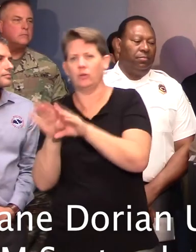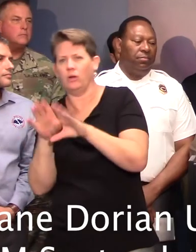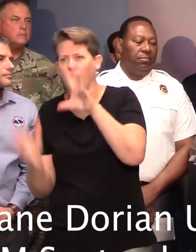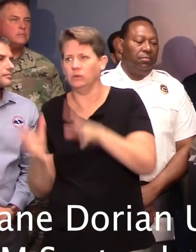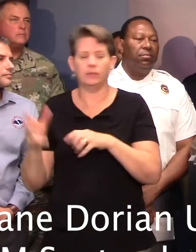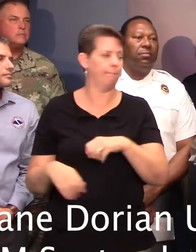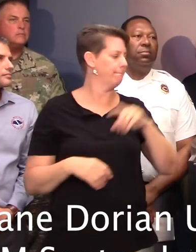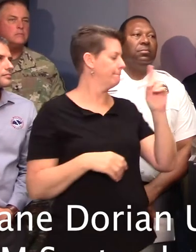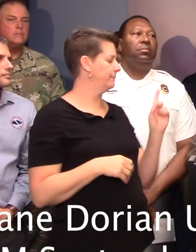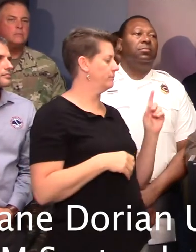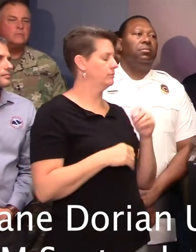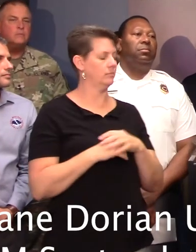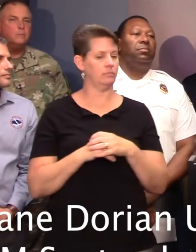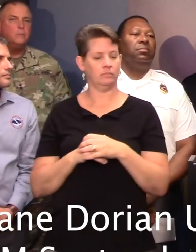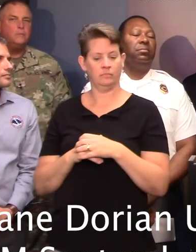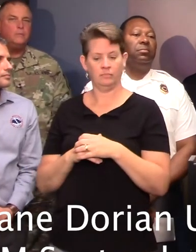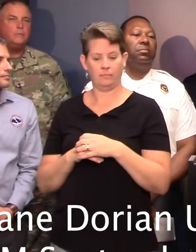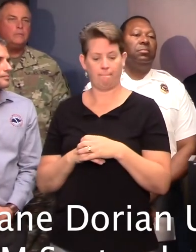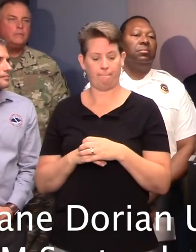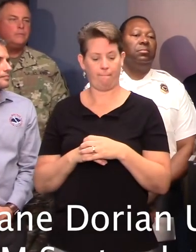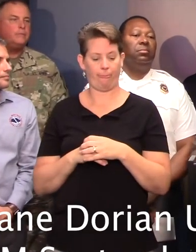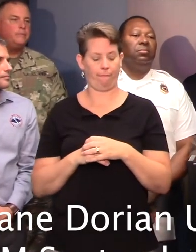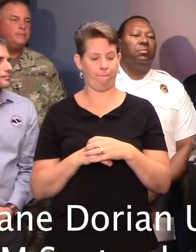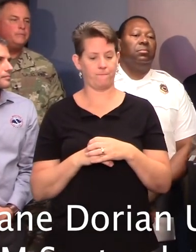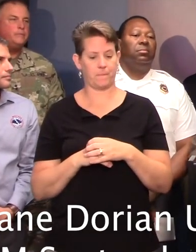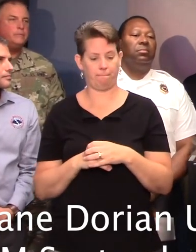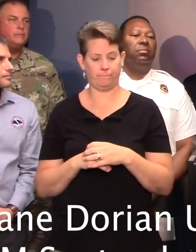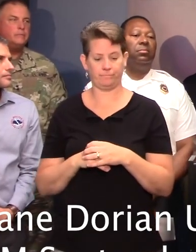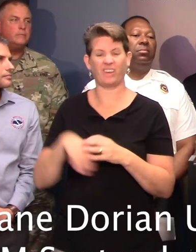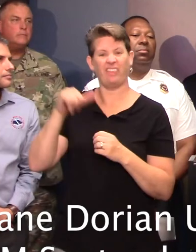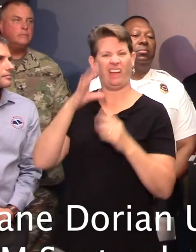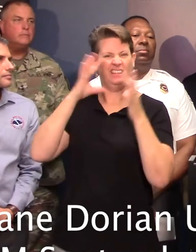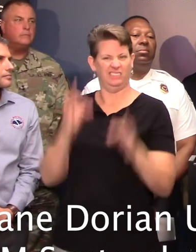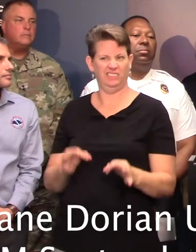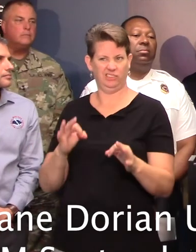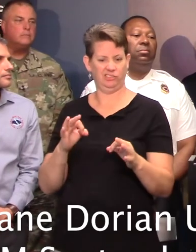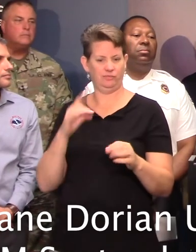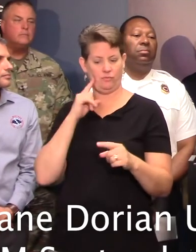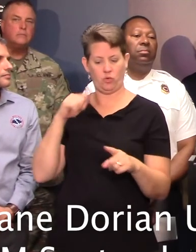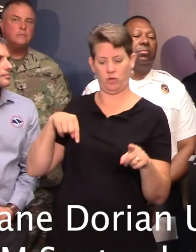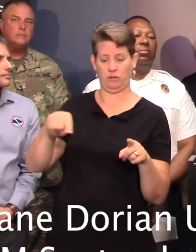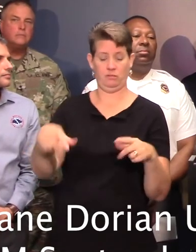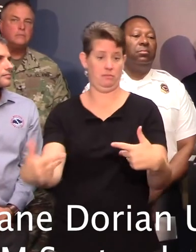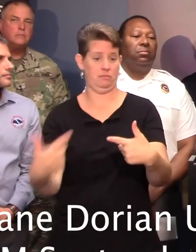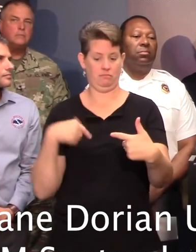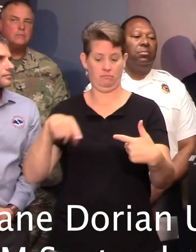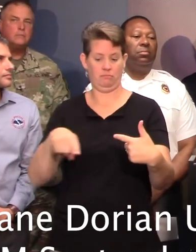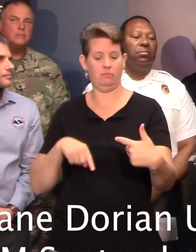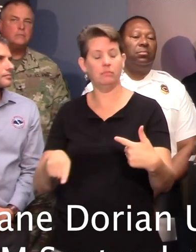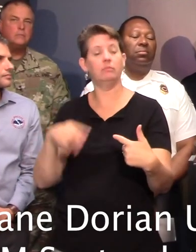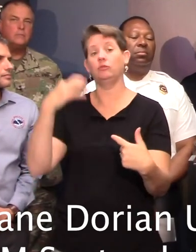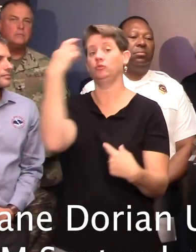Well, the decision on which lanes are open on the reverse side is really to provide periodic,